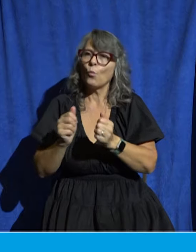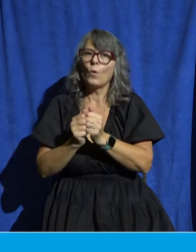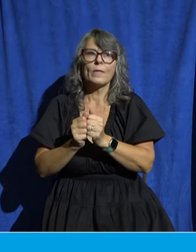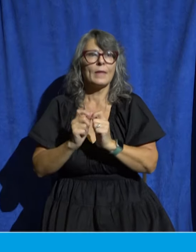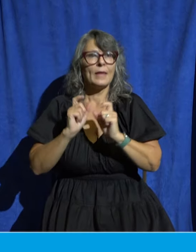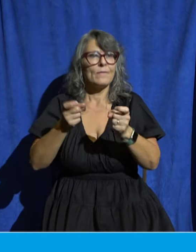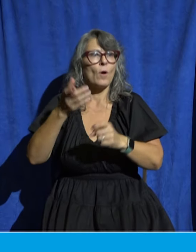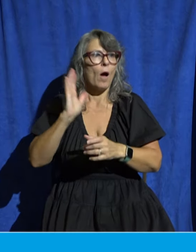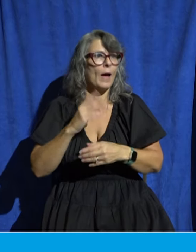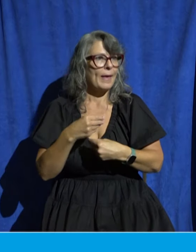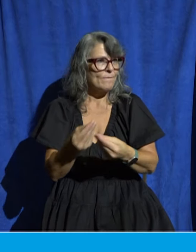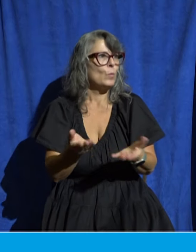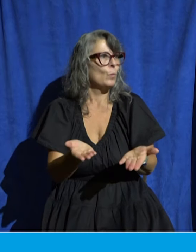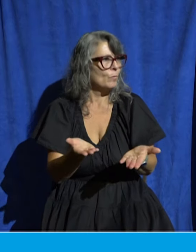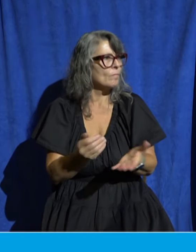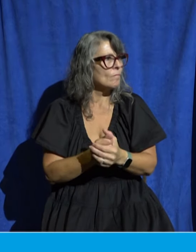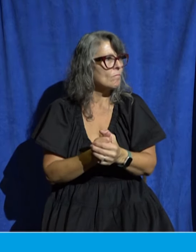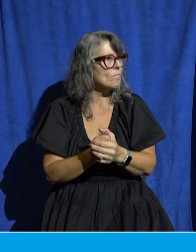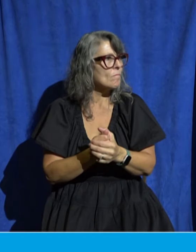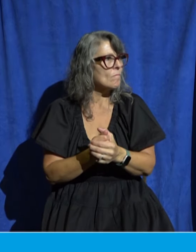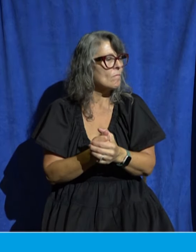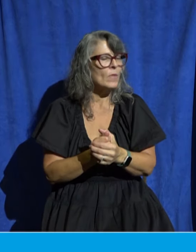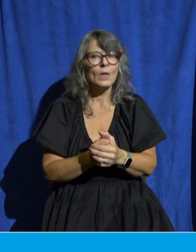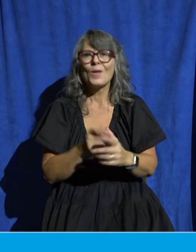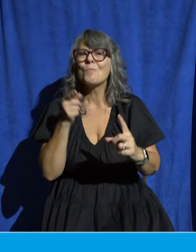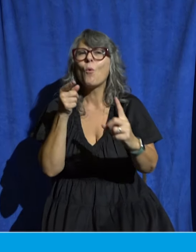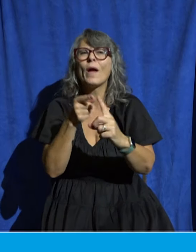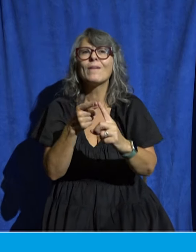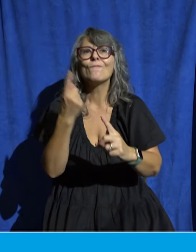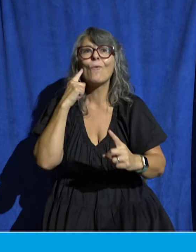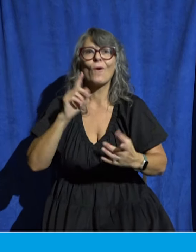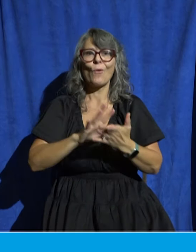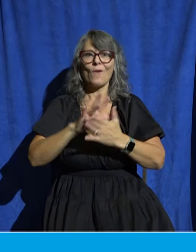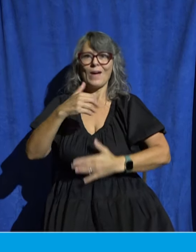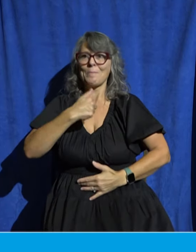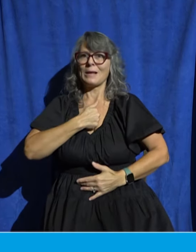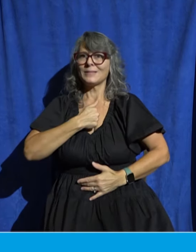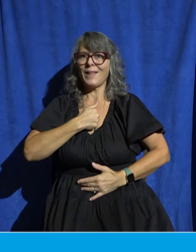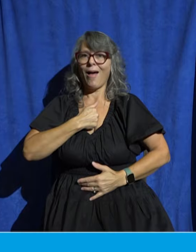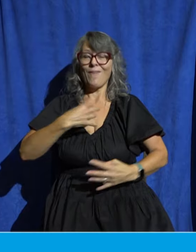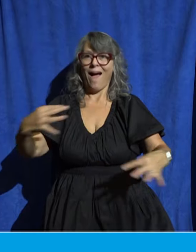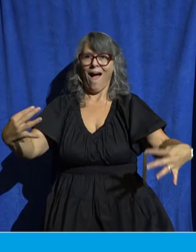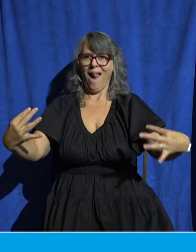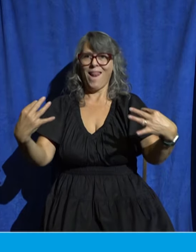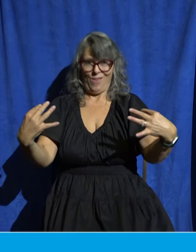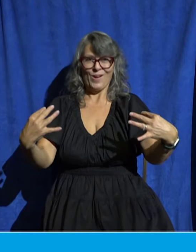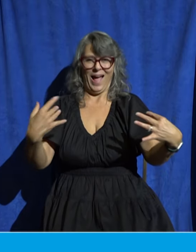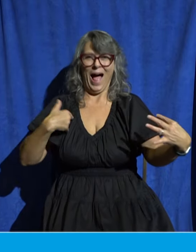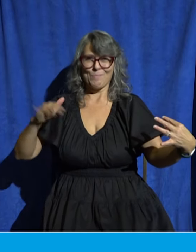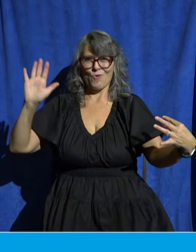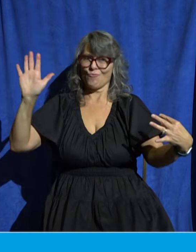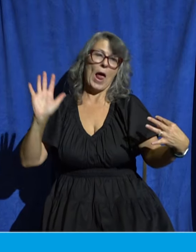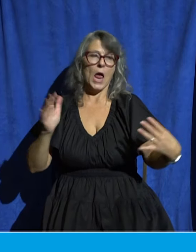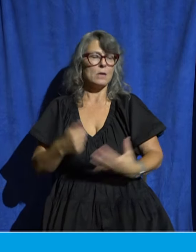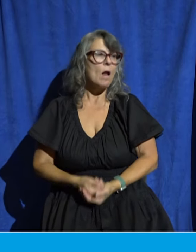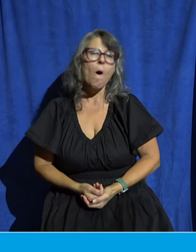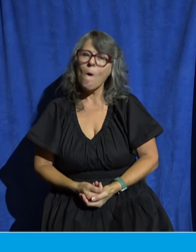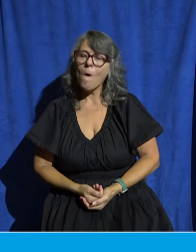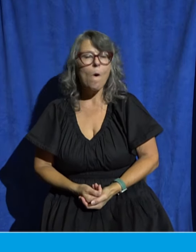and the point of that is not that we glorify ourselves in doing that it's not to say look how great we are nor is it actually